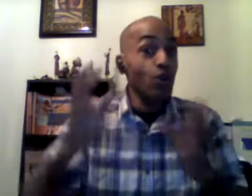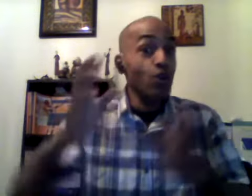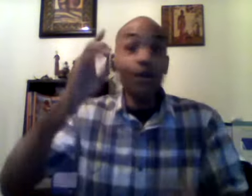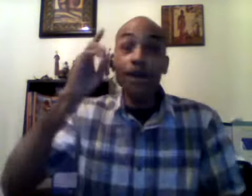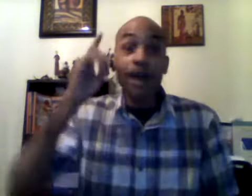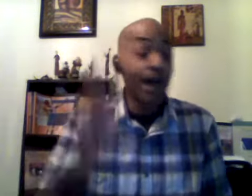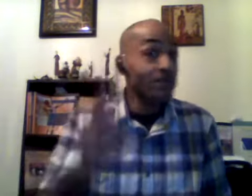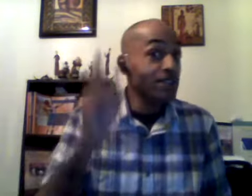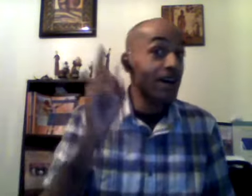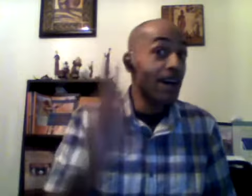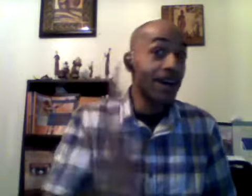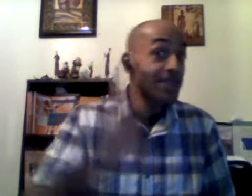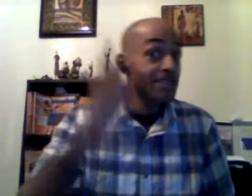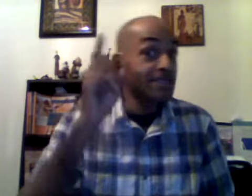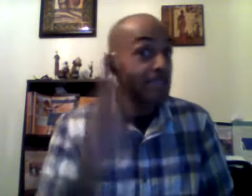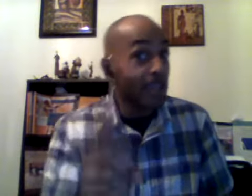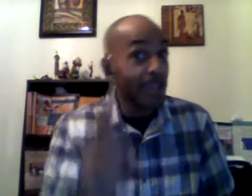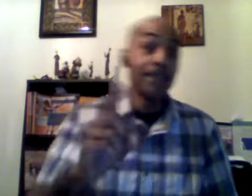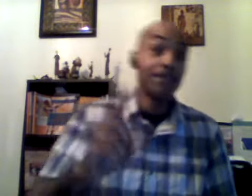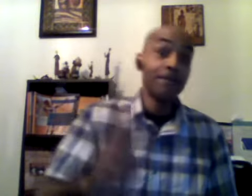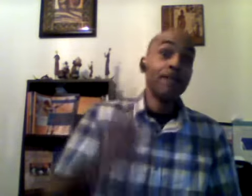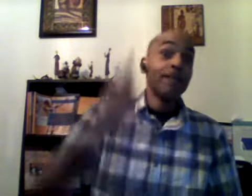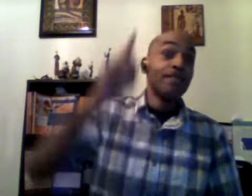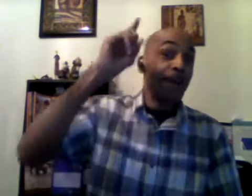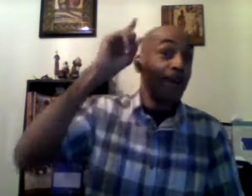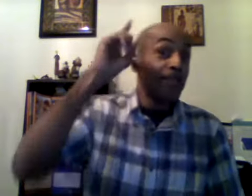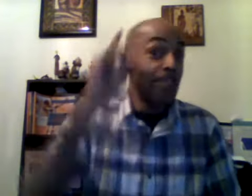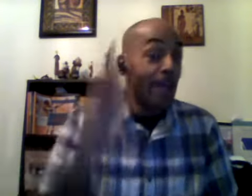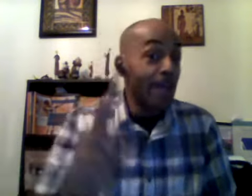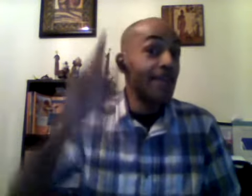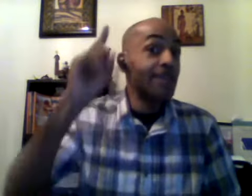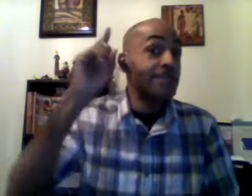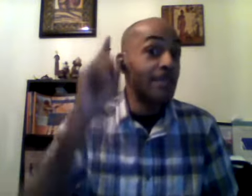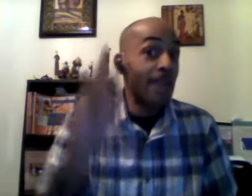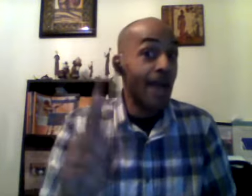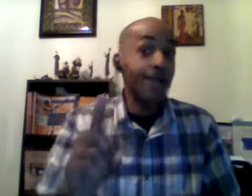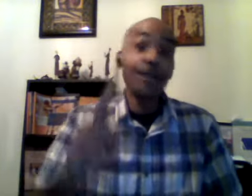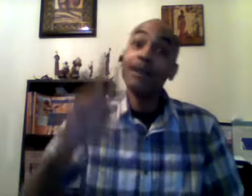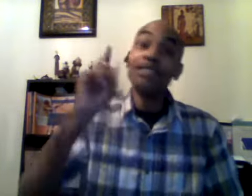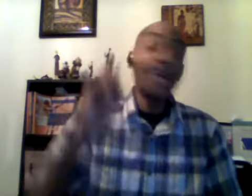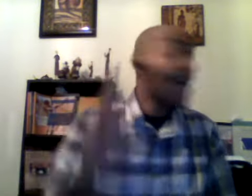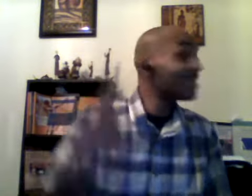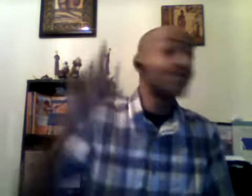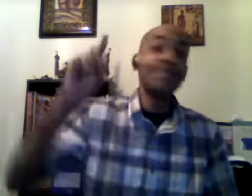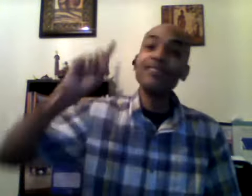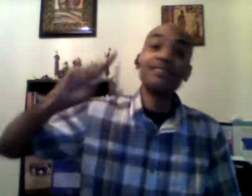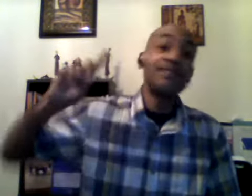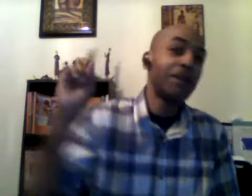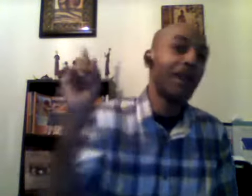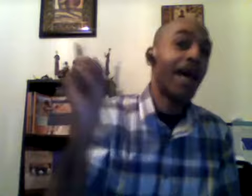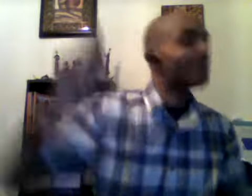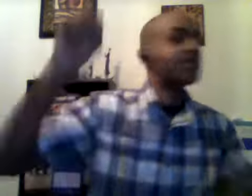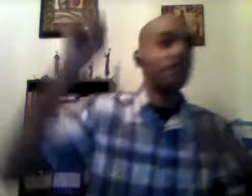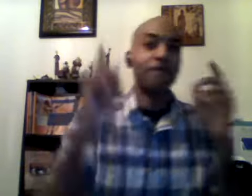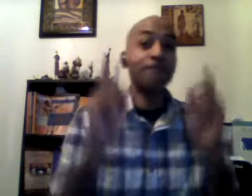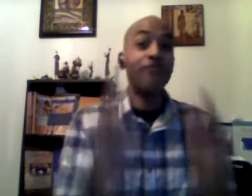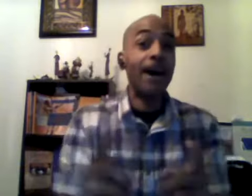have to understand that that is not that does not define